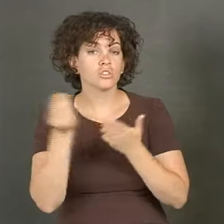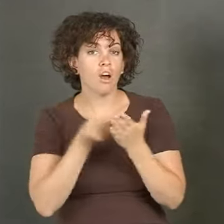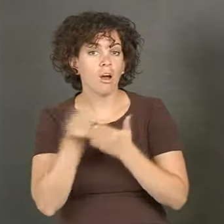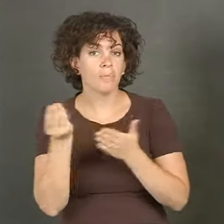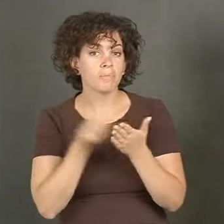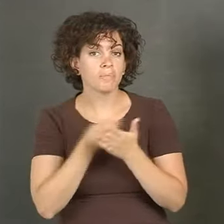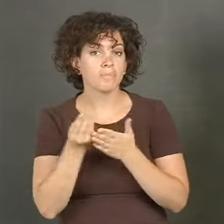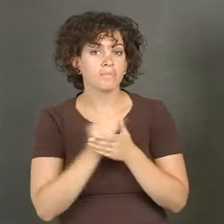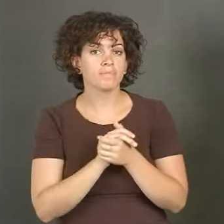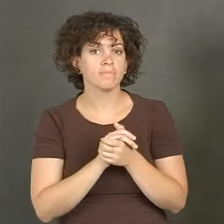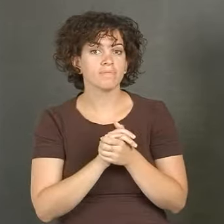Shop.